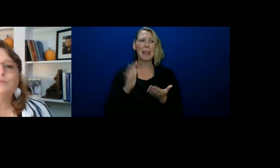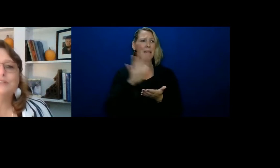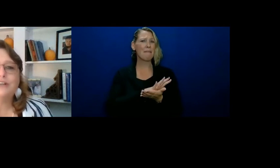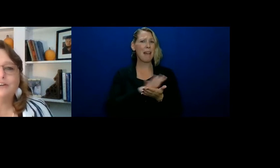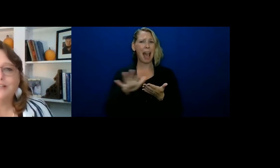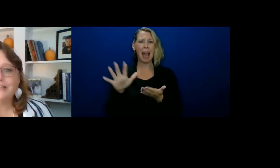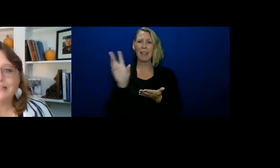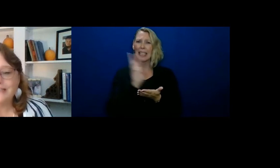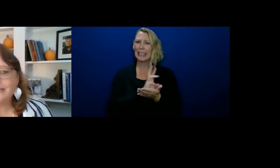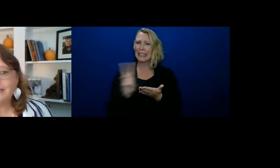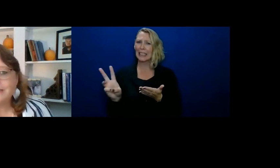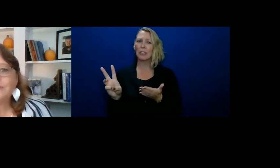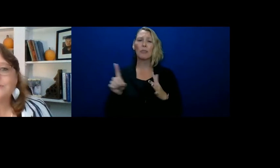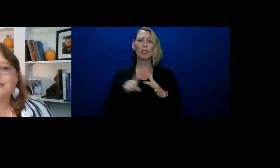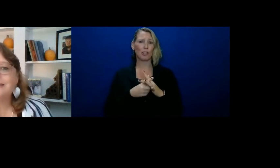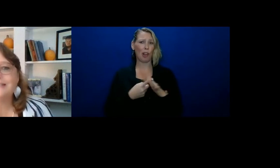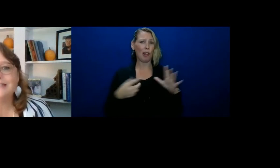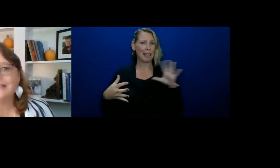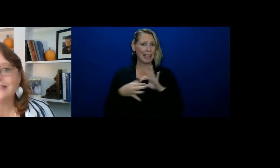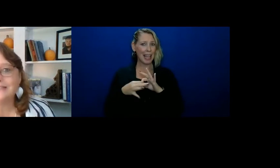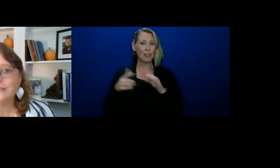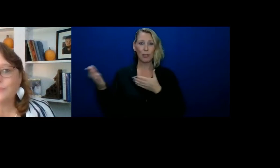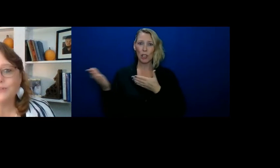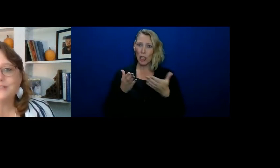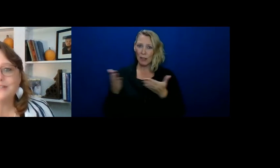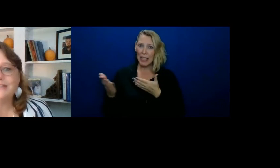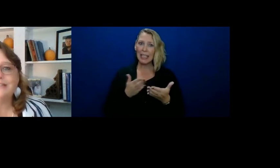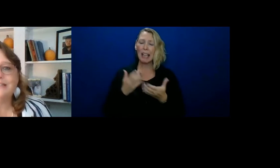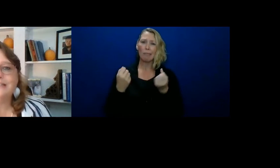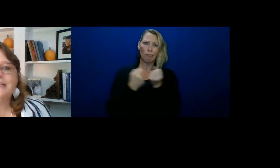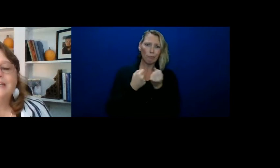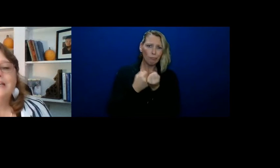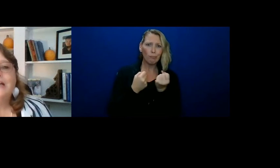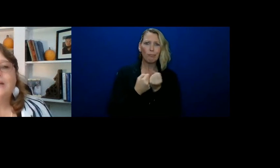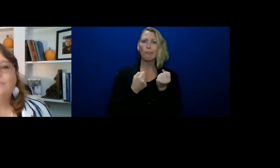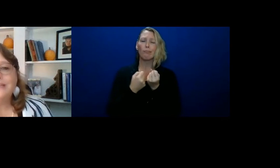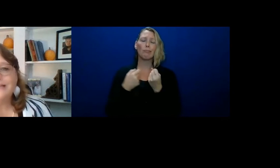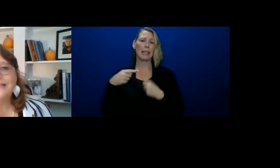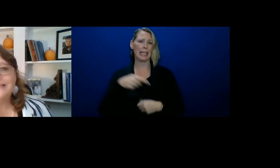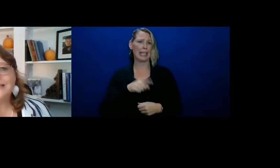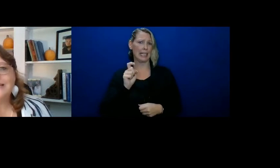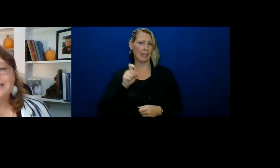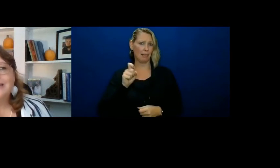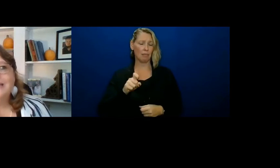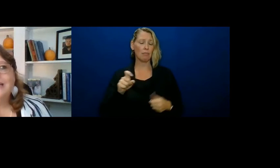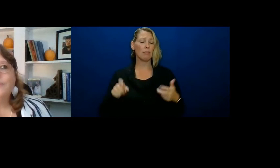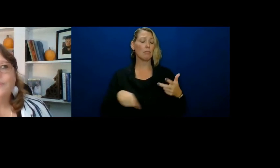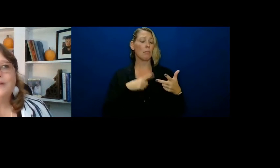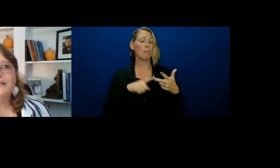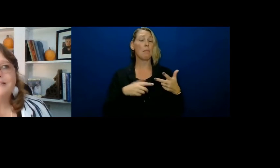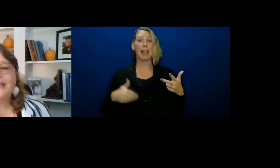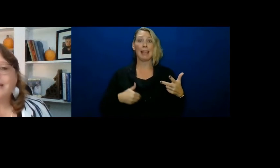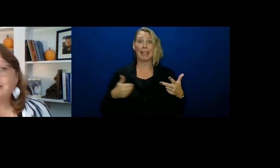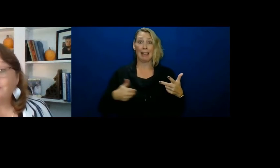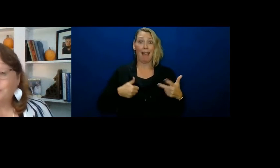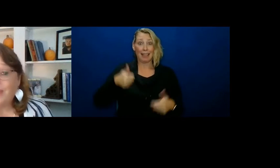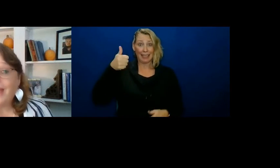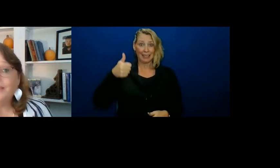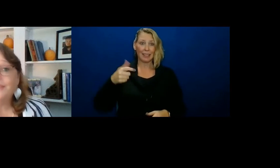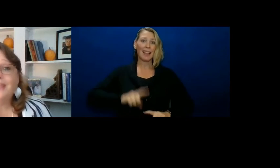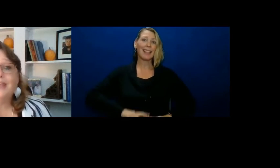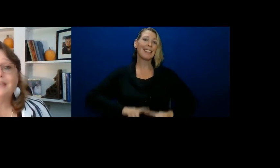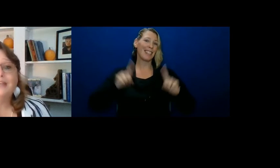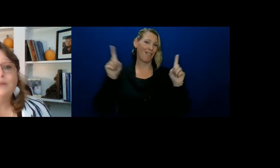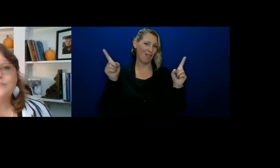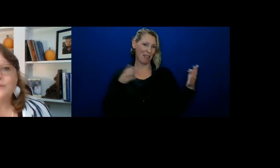old when we started getting connected to services and getting the supports that he needed. My youngest son had a different